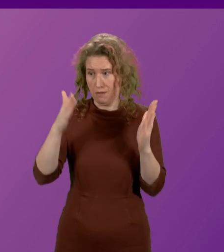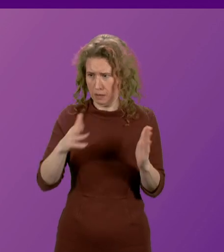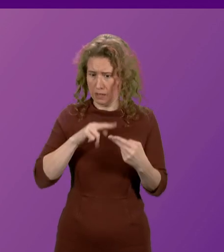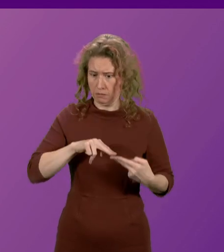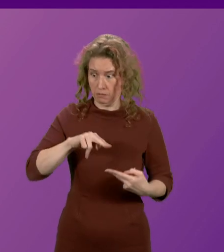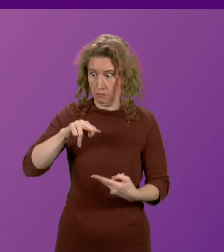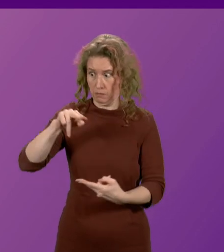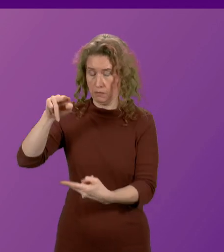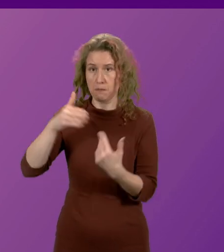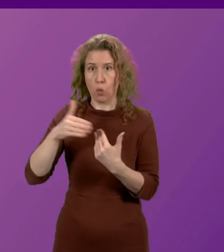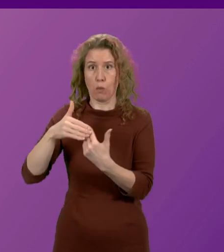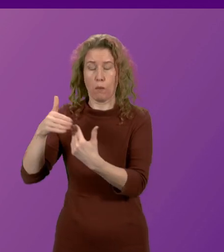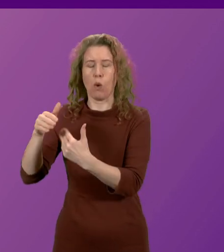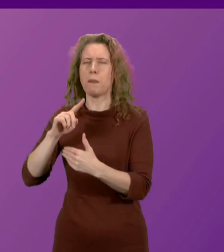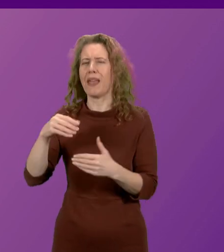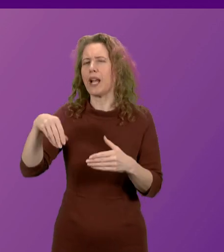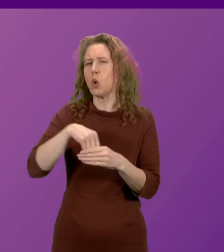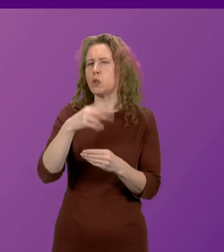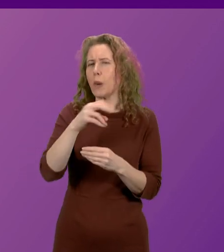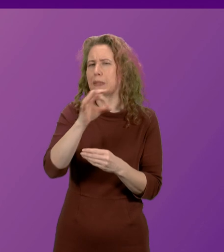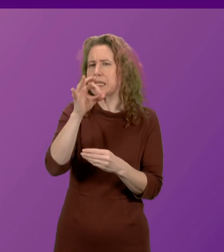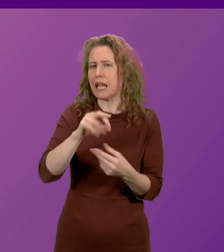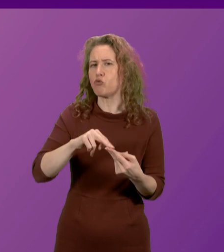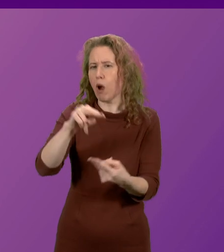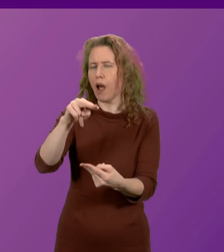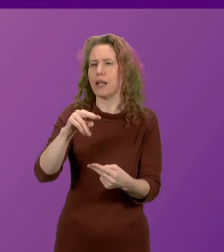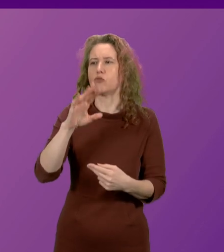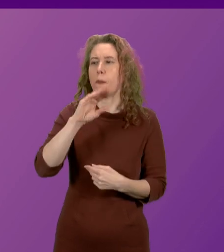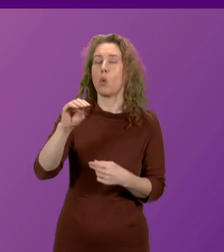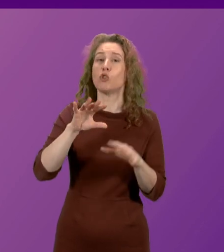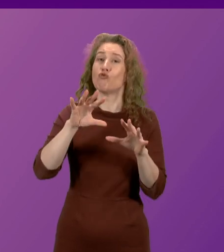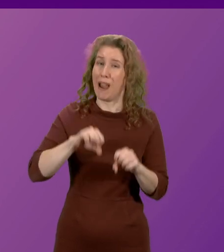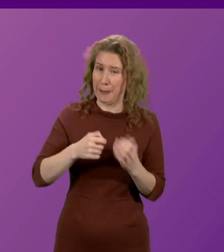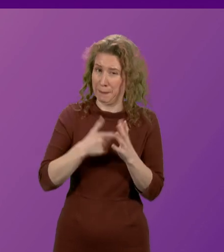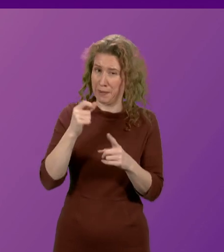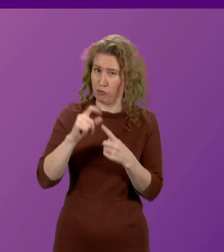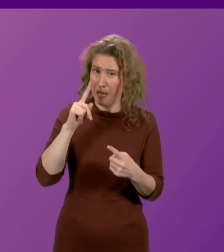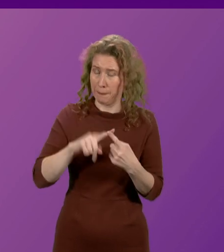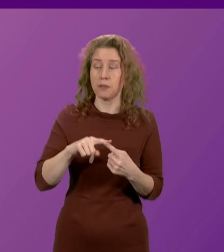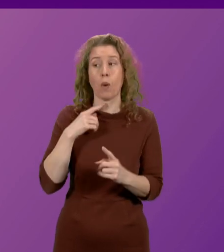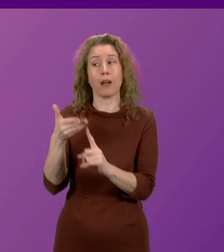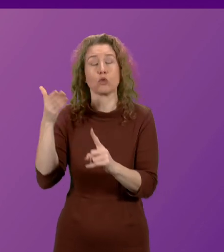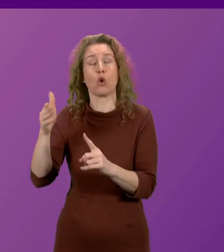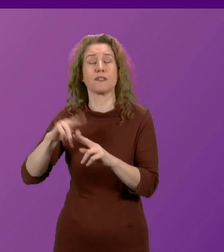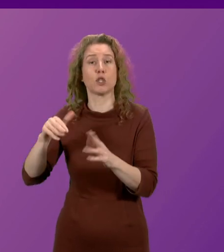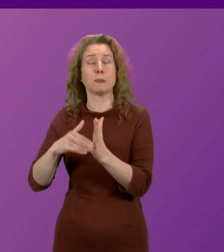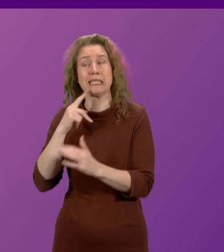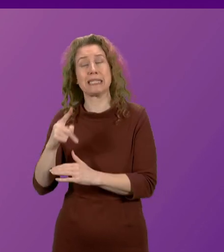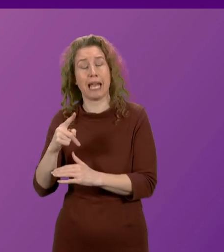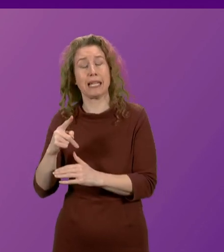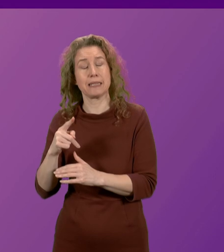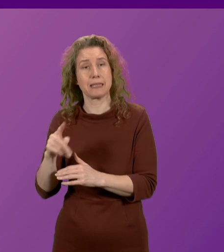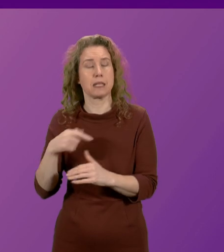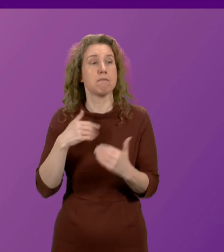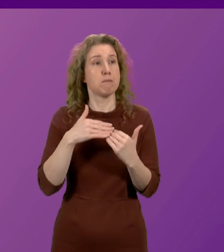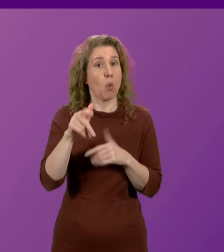trend. But that also included 20% rise on reported rapes. So I do acknowledge what the First Minister said, and